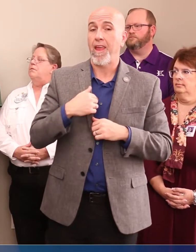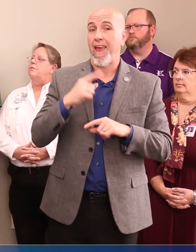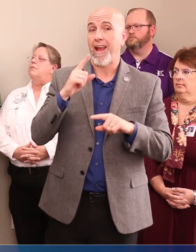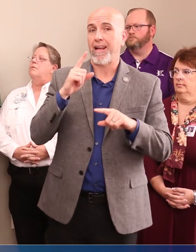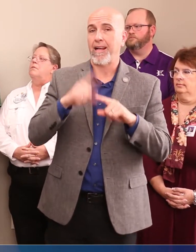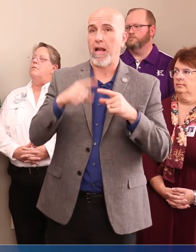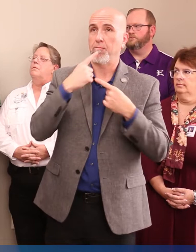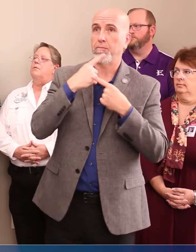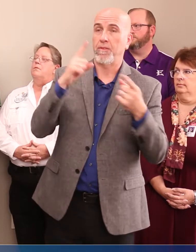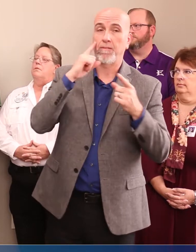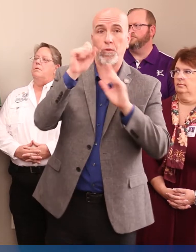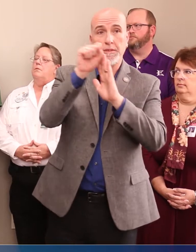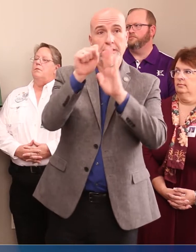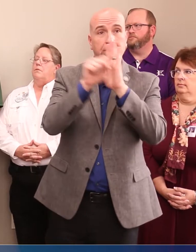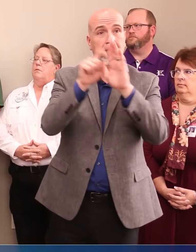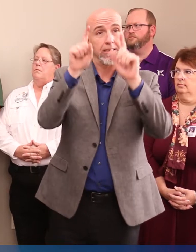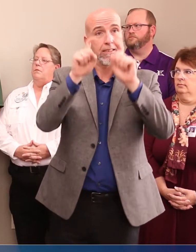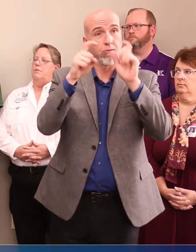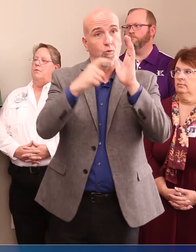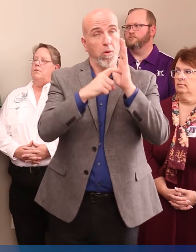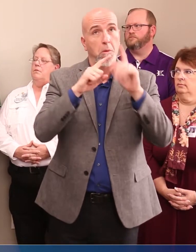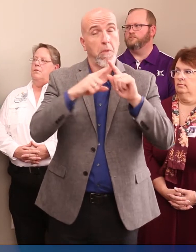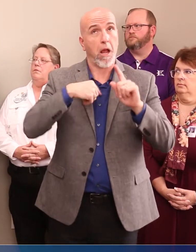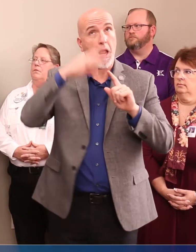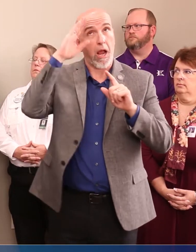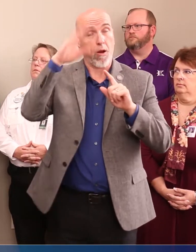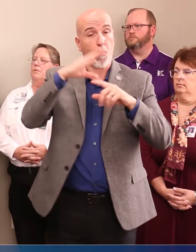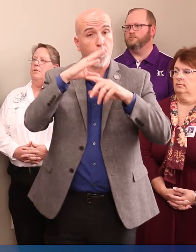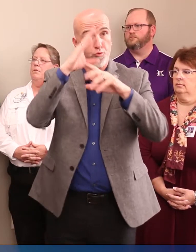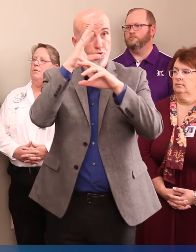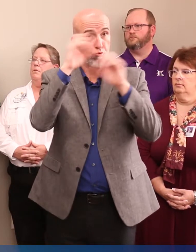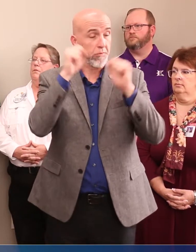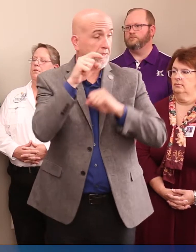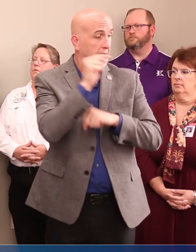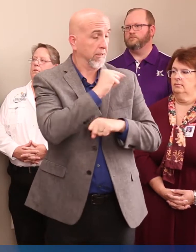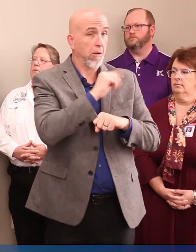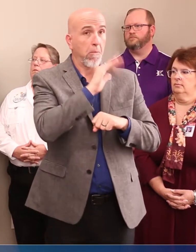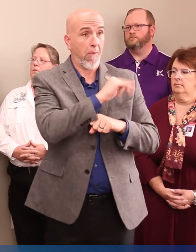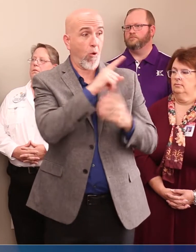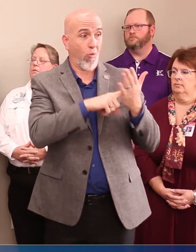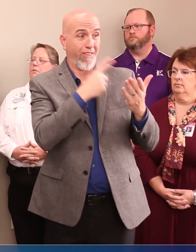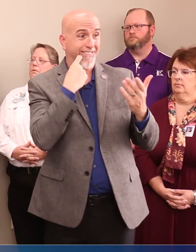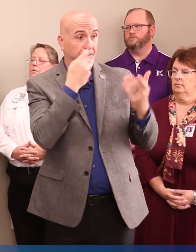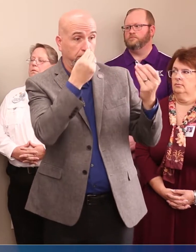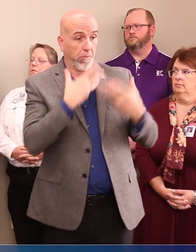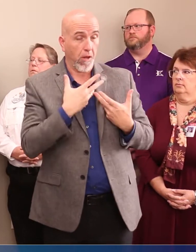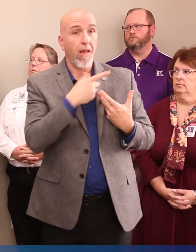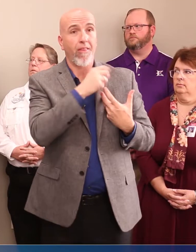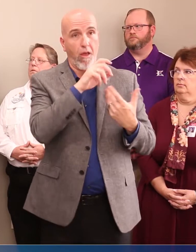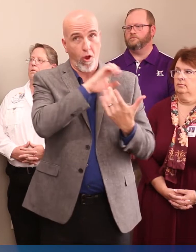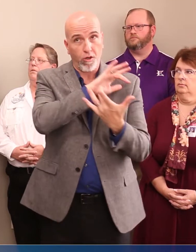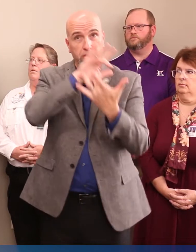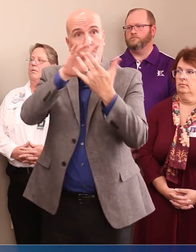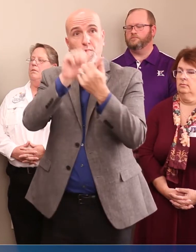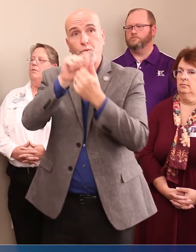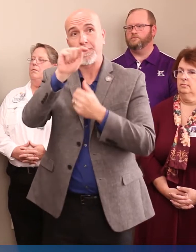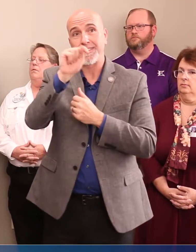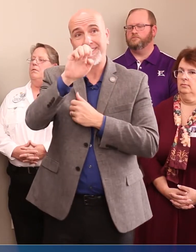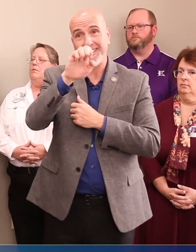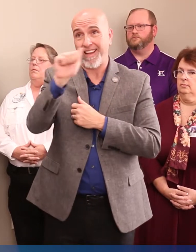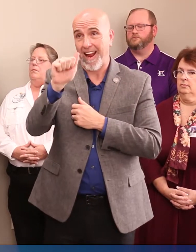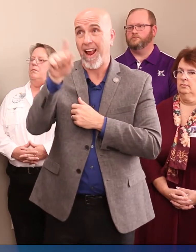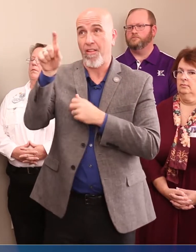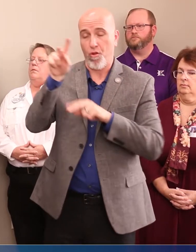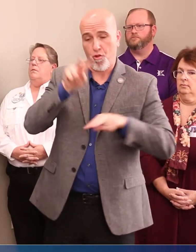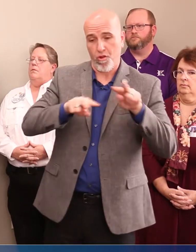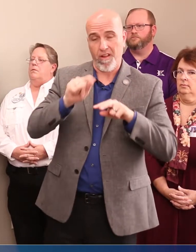for state testing requirements, although I know that the superintendents, by their own testimony to me, are in touch with TEA and they're looking at